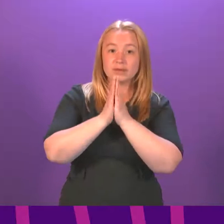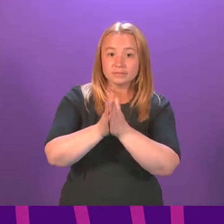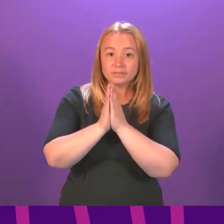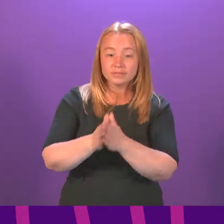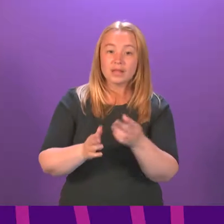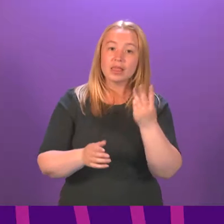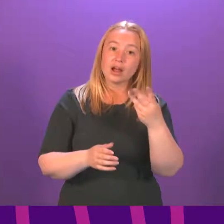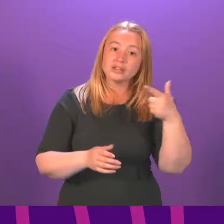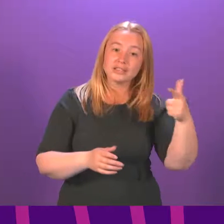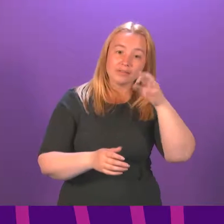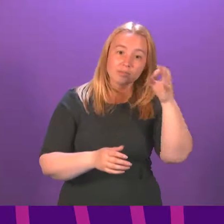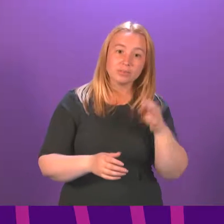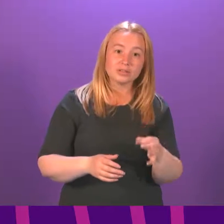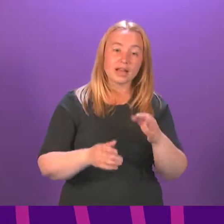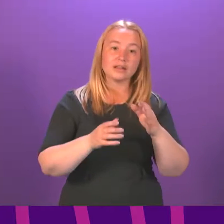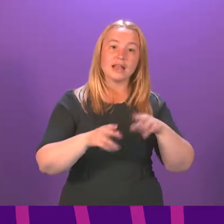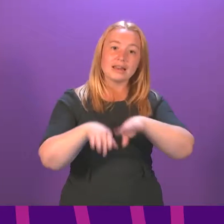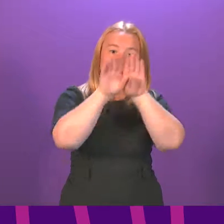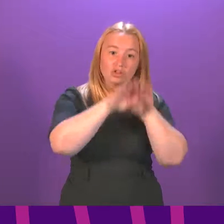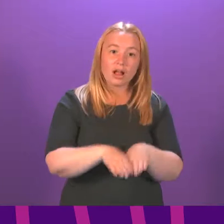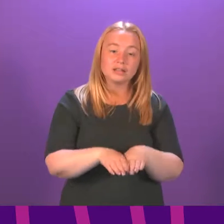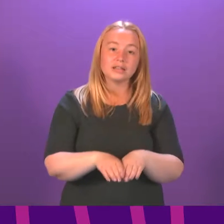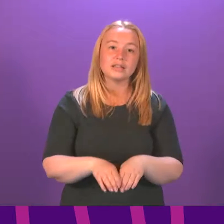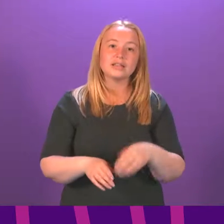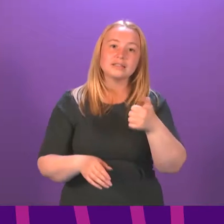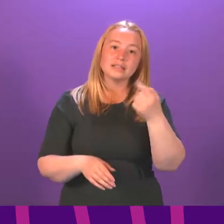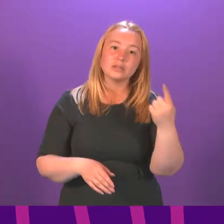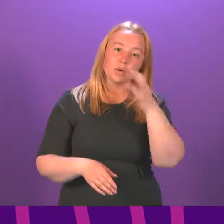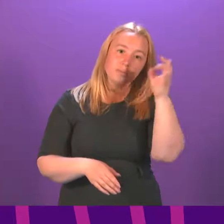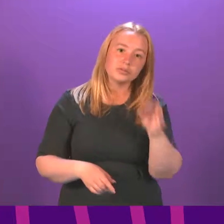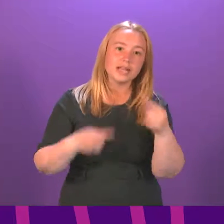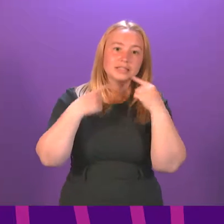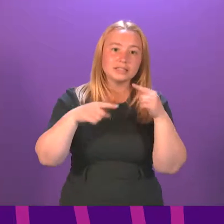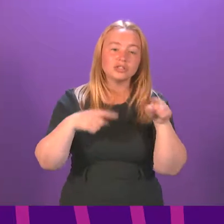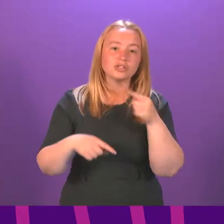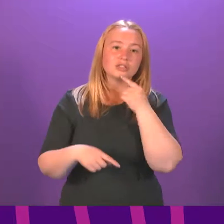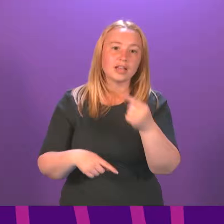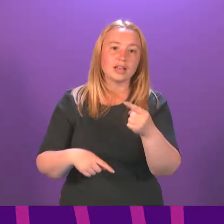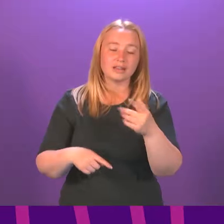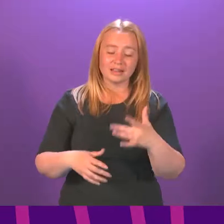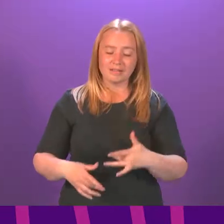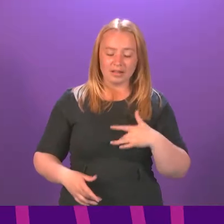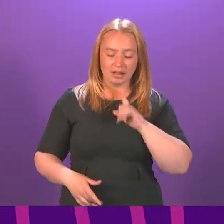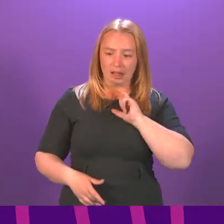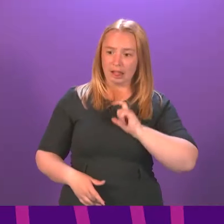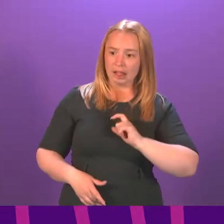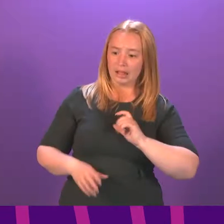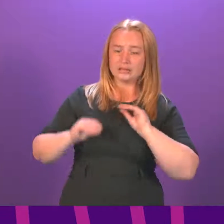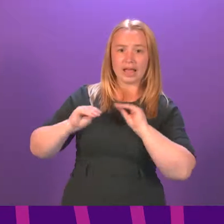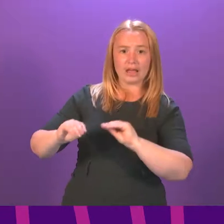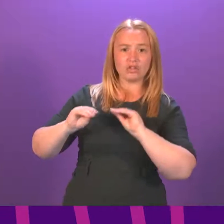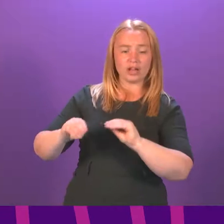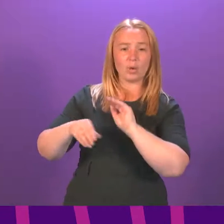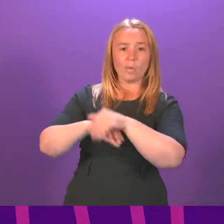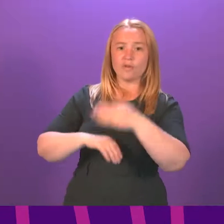nationality, while 61% of teachers expressed a lack of confidence in educating pupils on anti-racism, with only